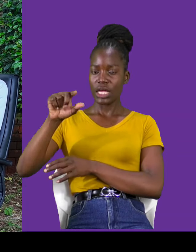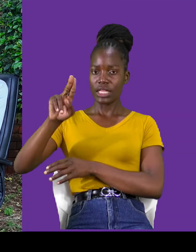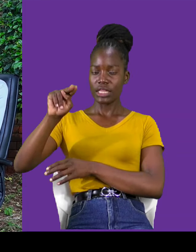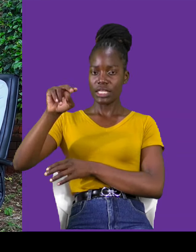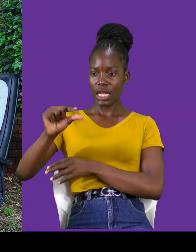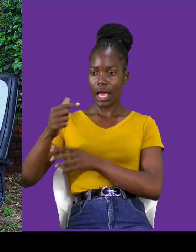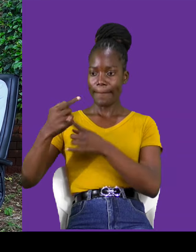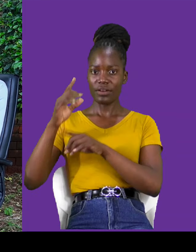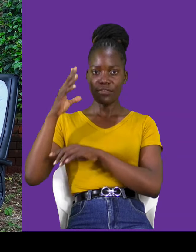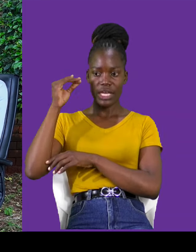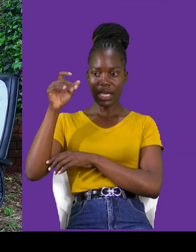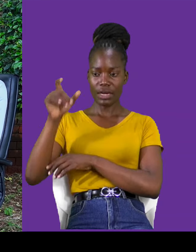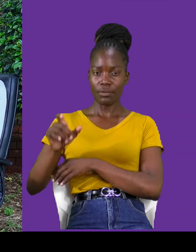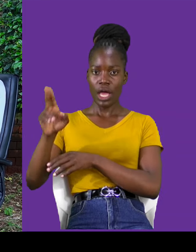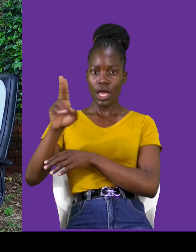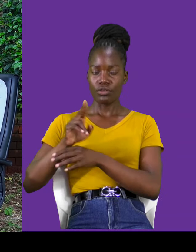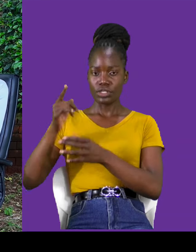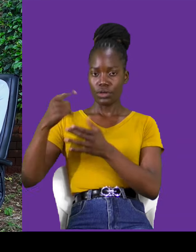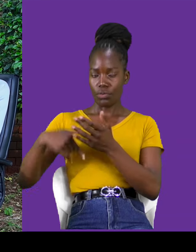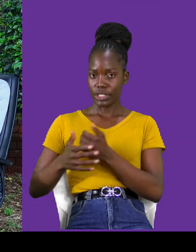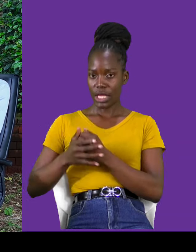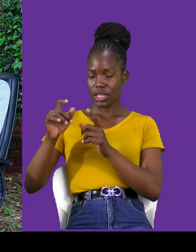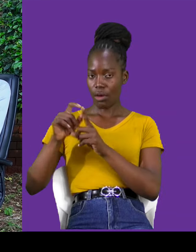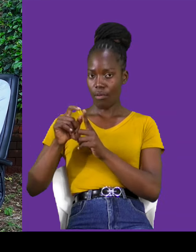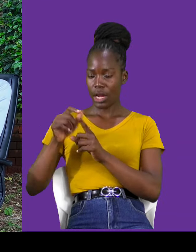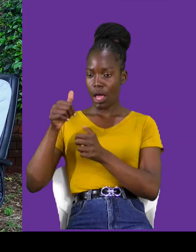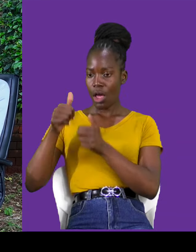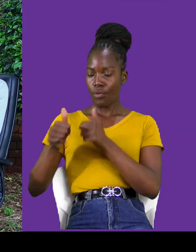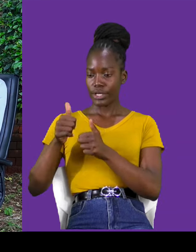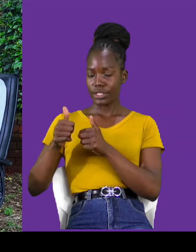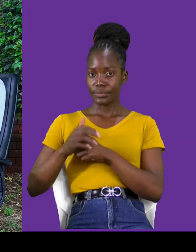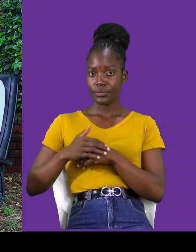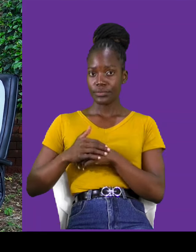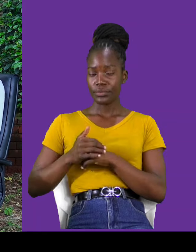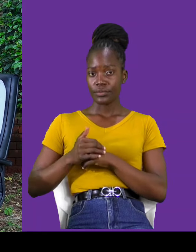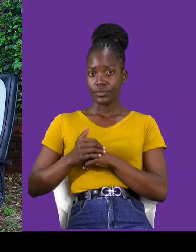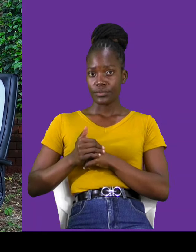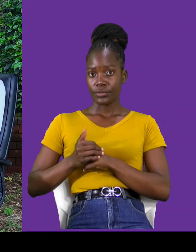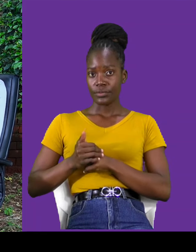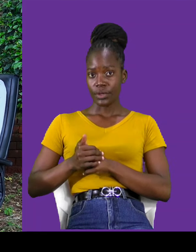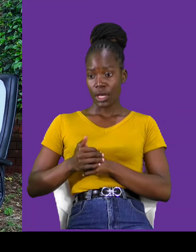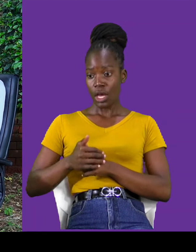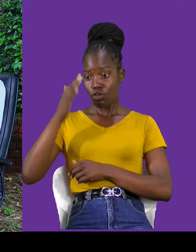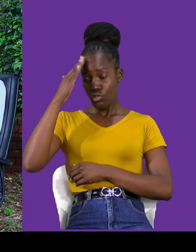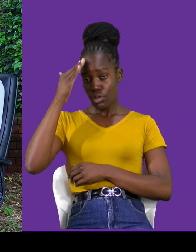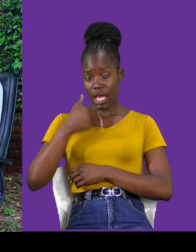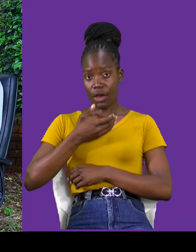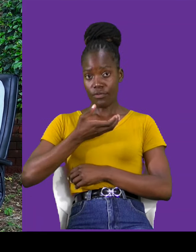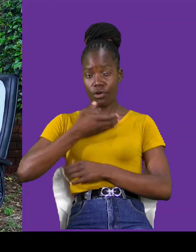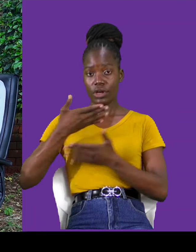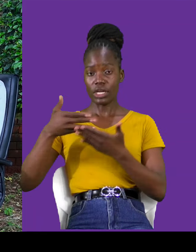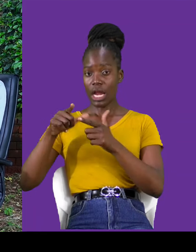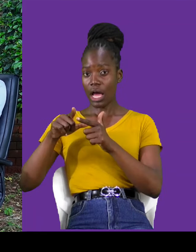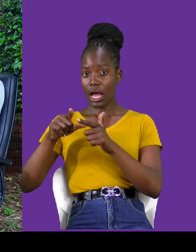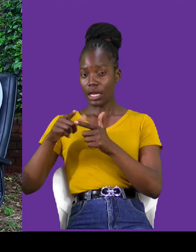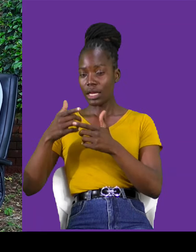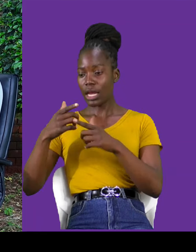person, using those cues, and slangs that we get, you know, they have their own language, they have their own culture, they are their own people, you know?